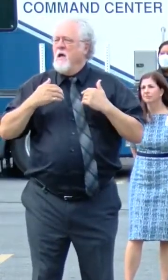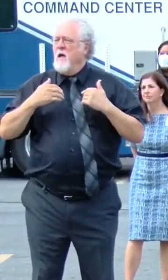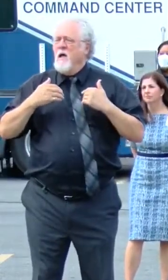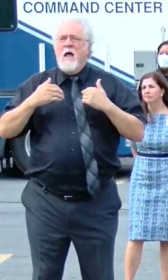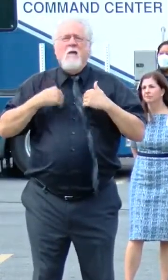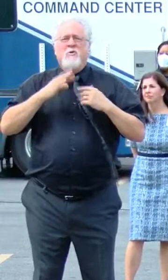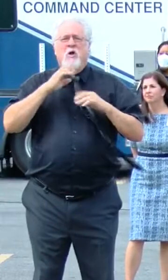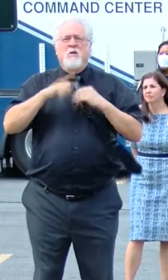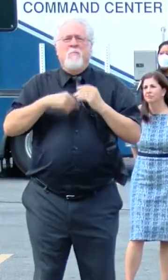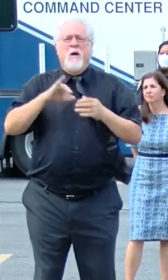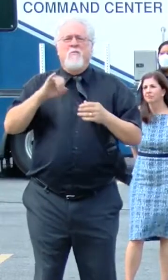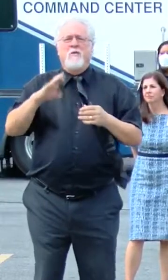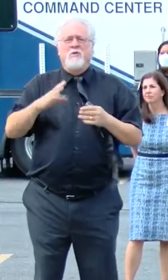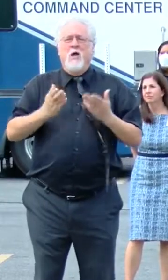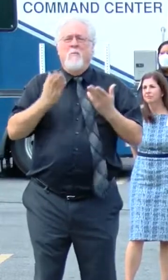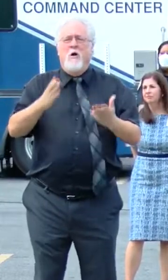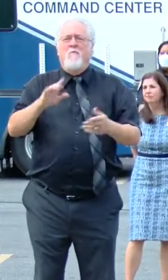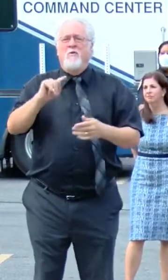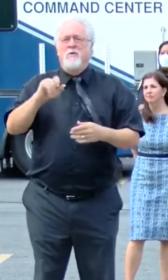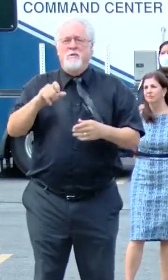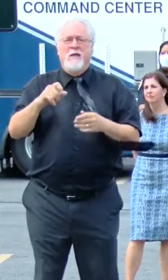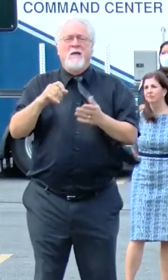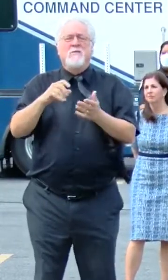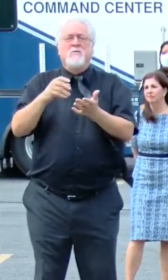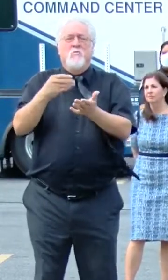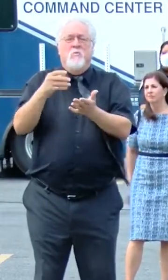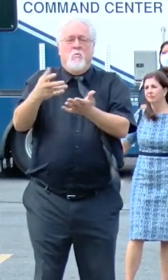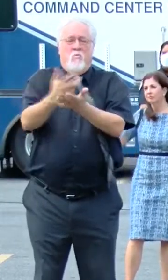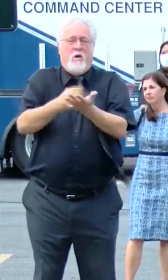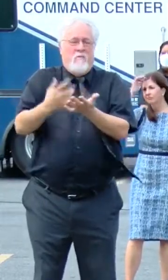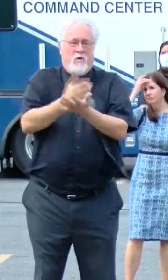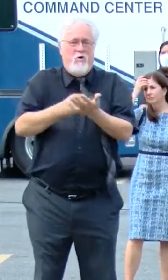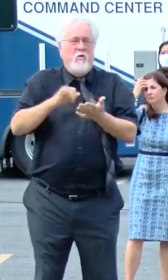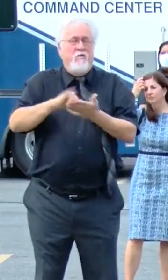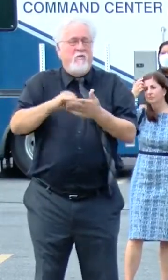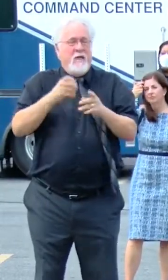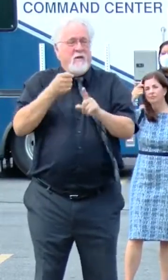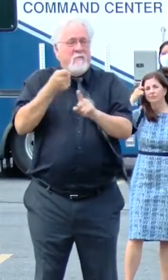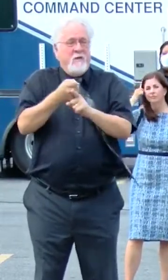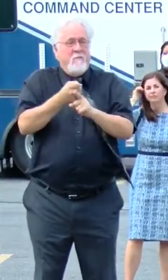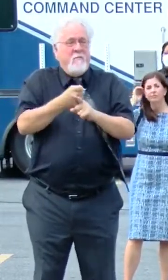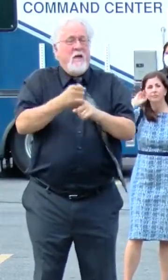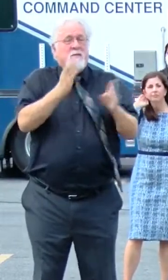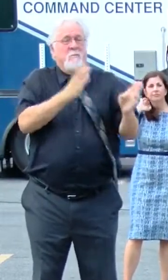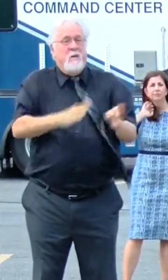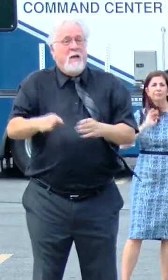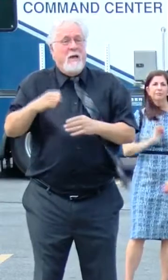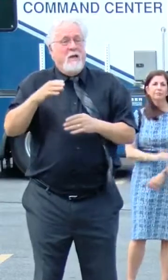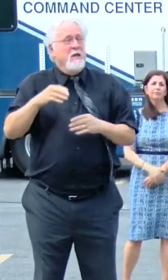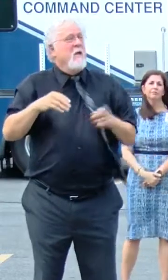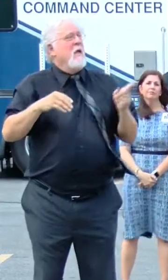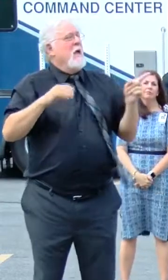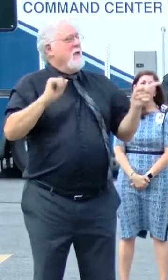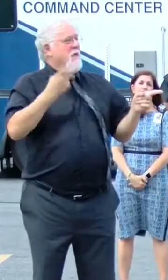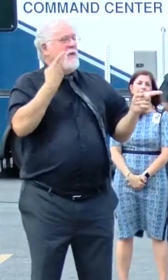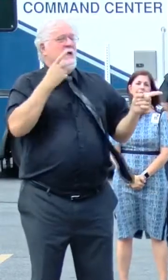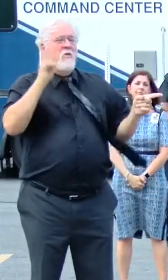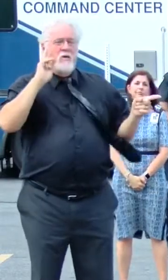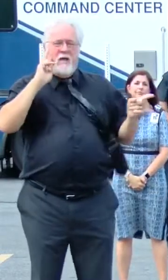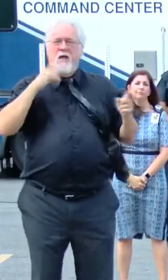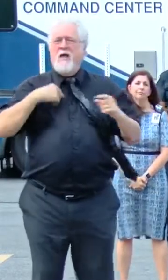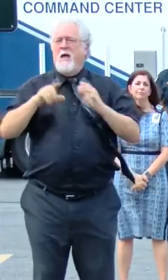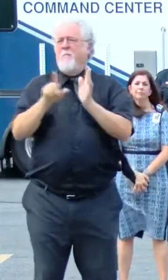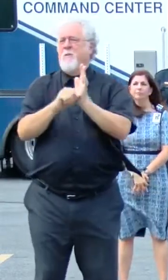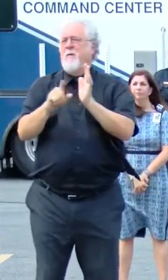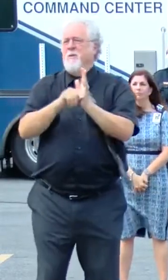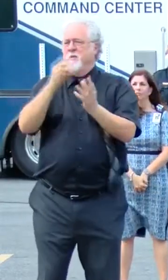revenue? And will this affect any city parish projects? Yeah. So the other day, I put out information